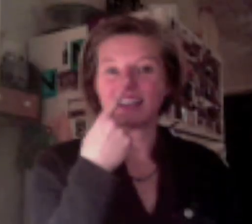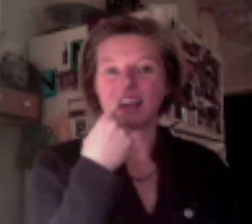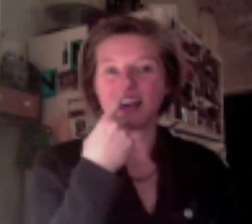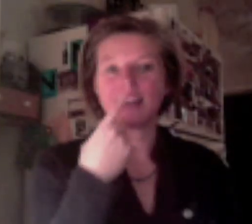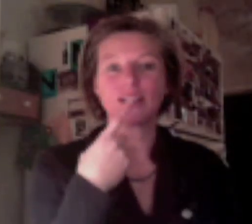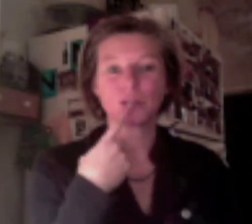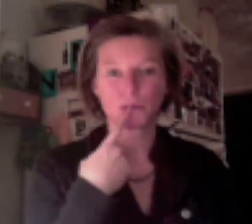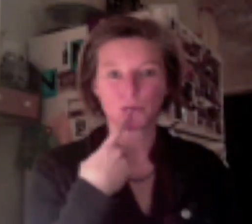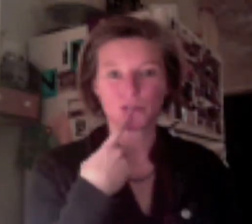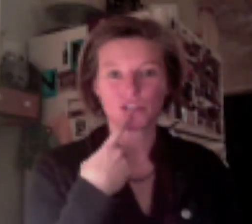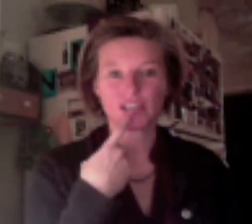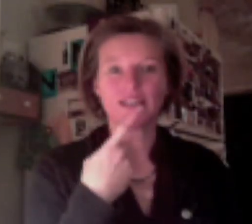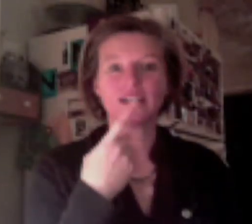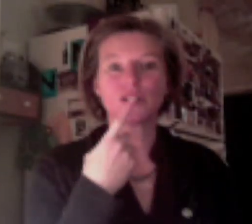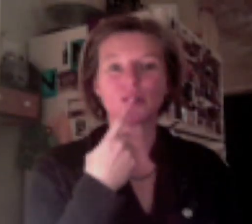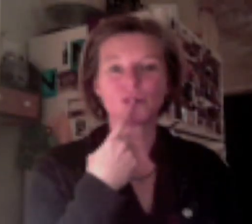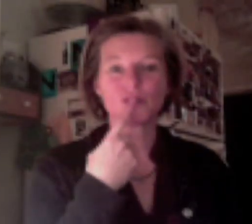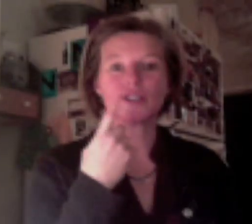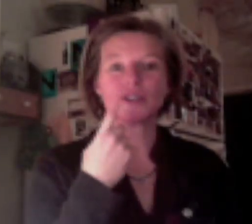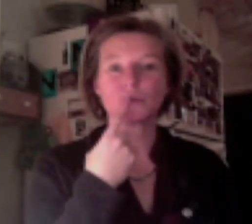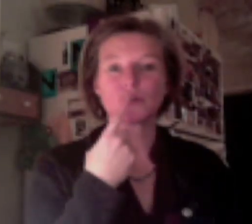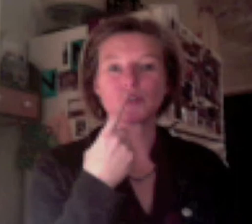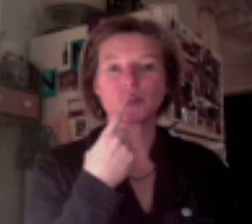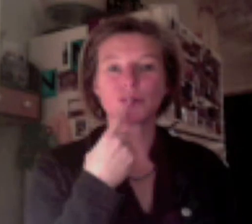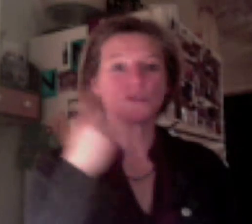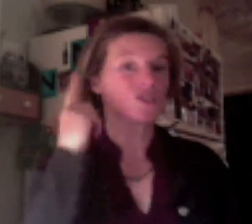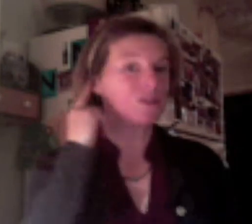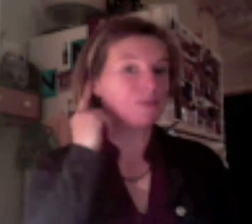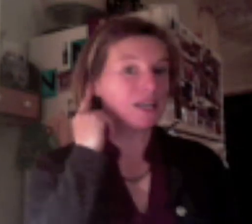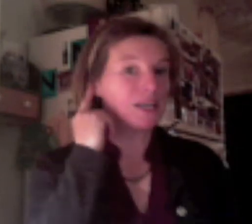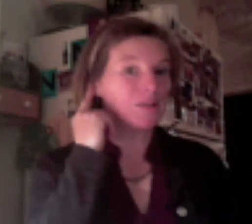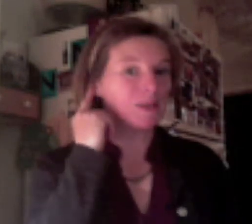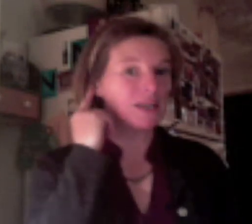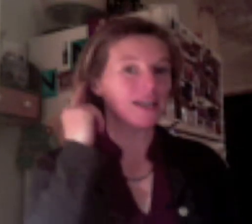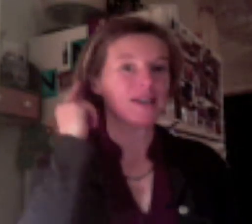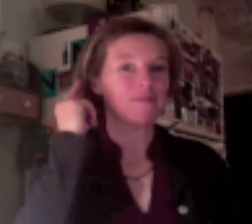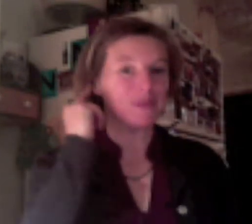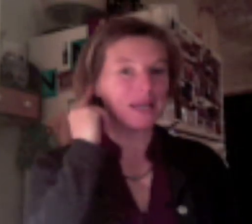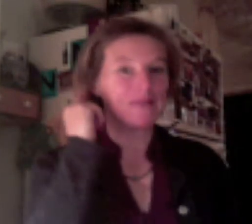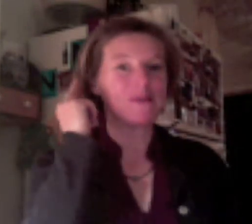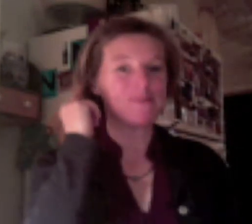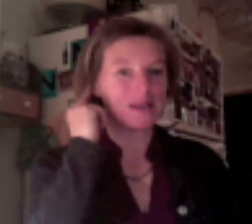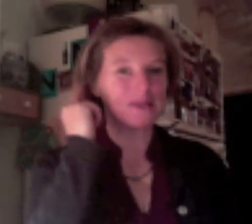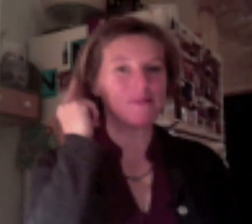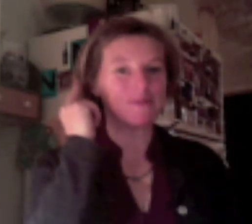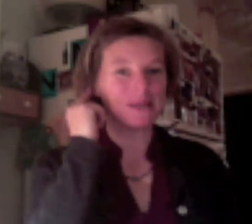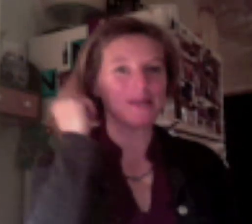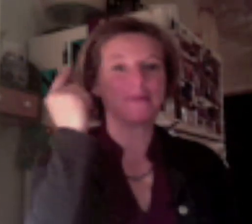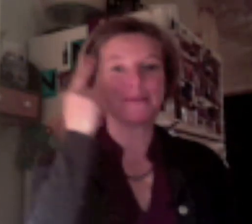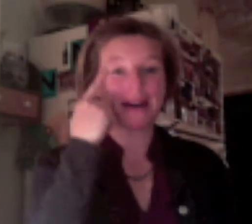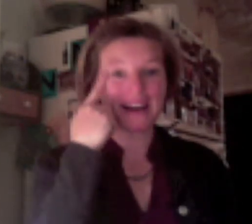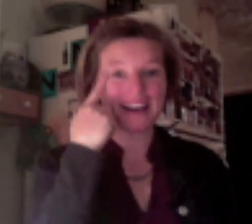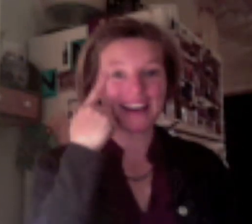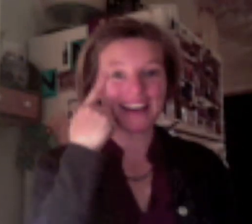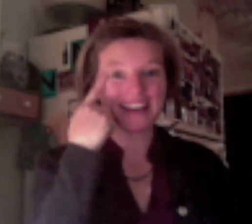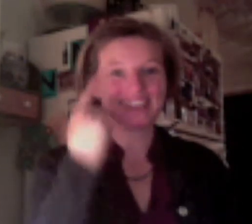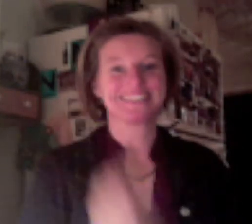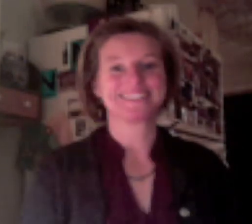Hana Kuchi Kuchi Kuchi Kuchi Mimi Mimi Mimi Mimi We'll